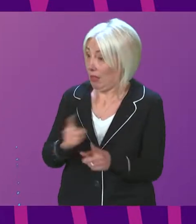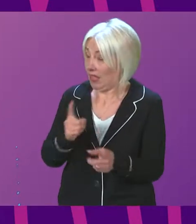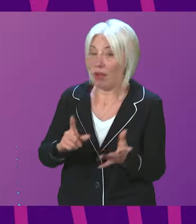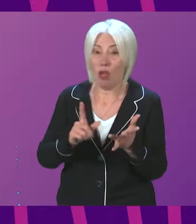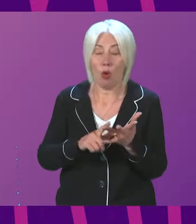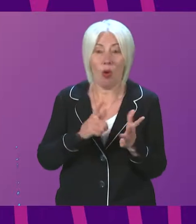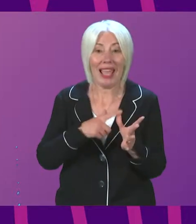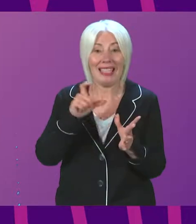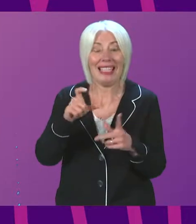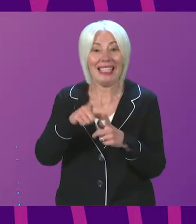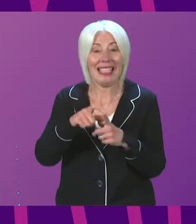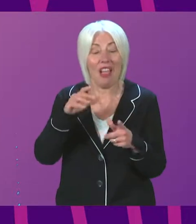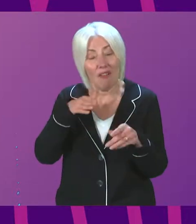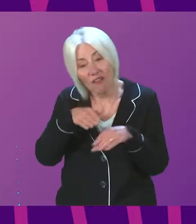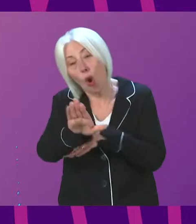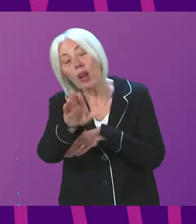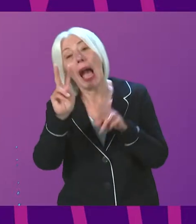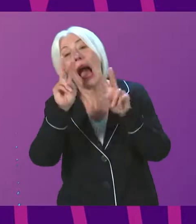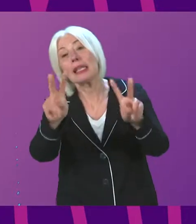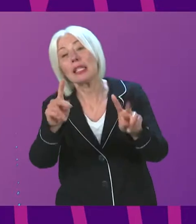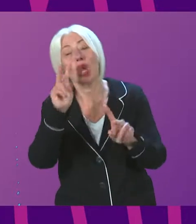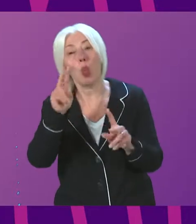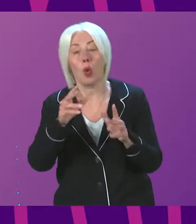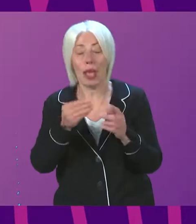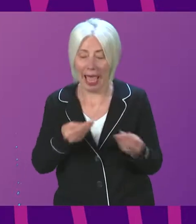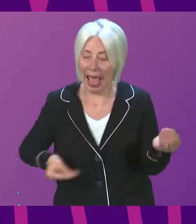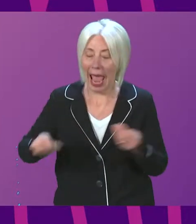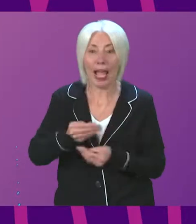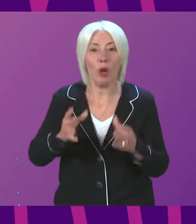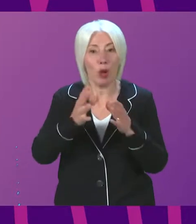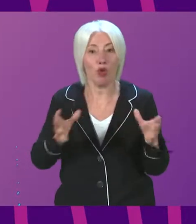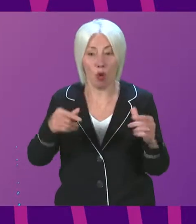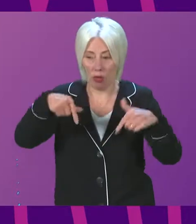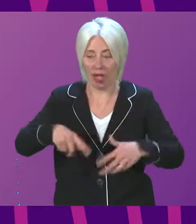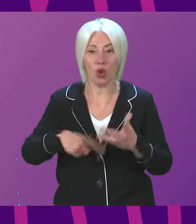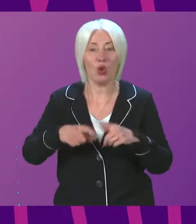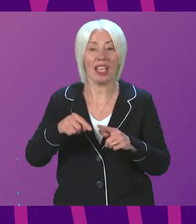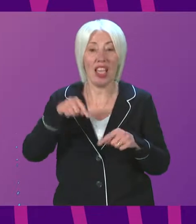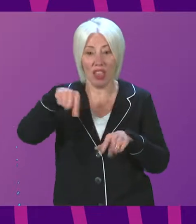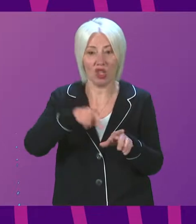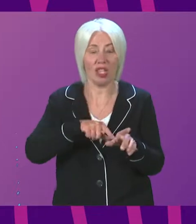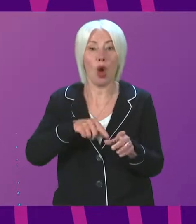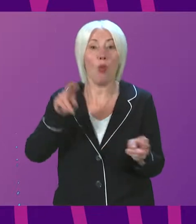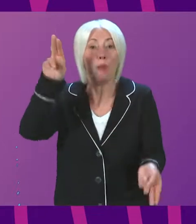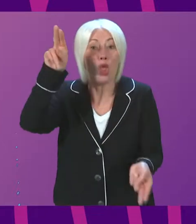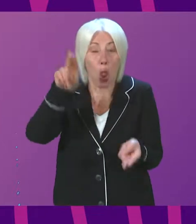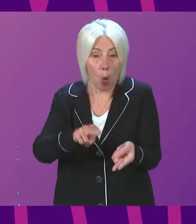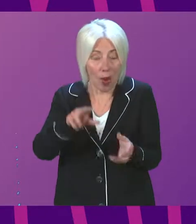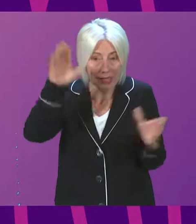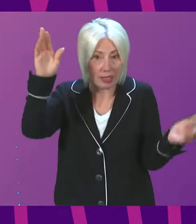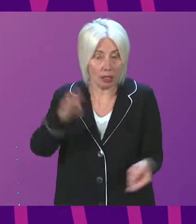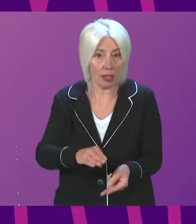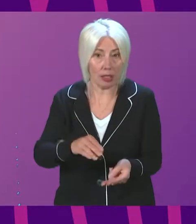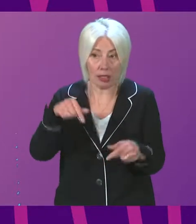OECD forecast suggesting that economic growth in the UK next year will be the lowest in the OECD with the